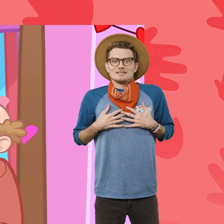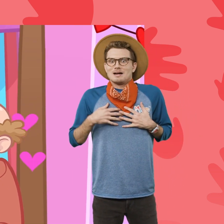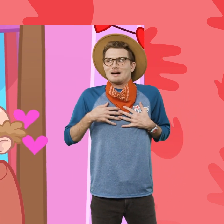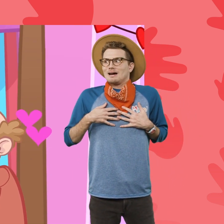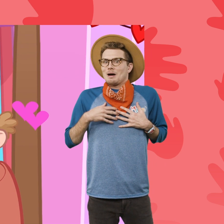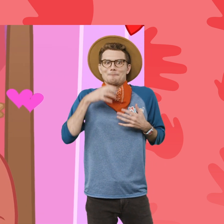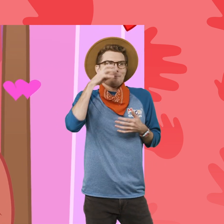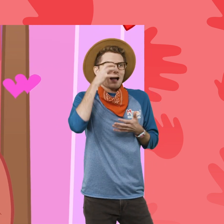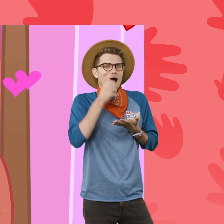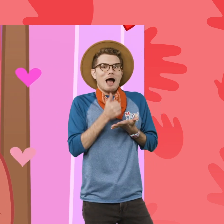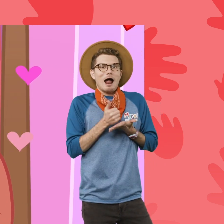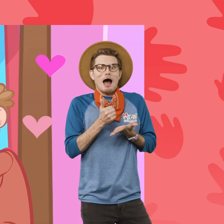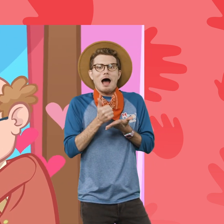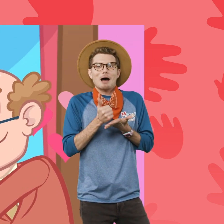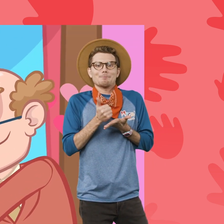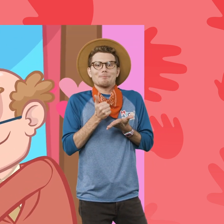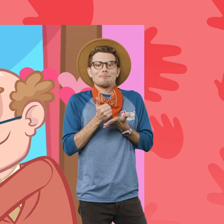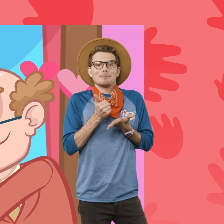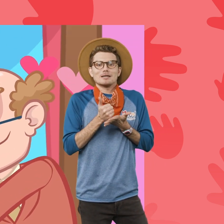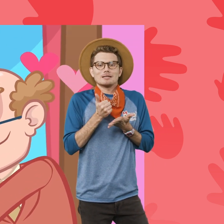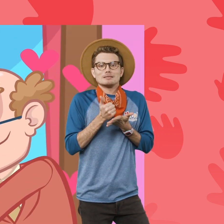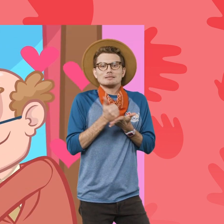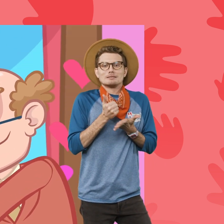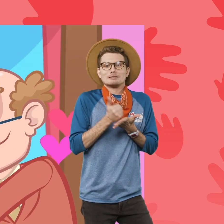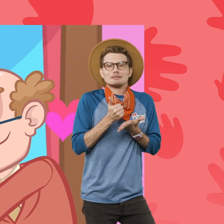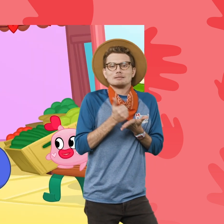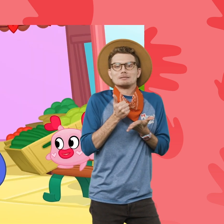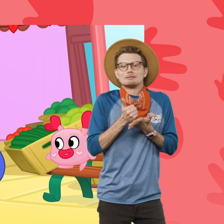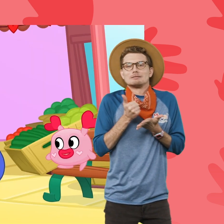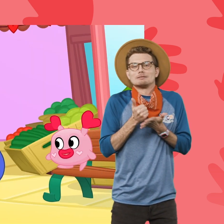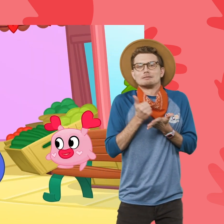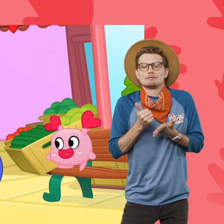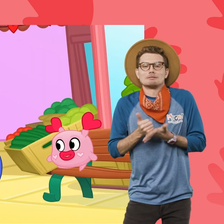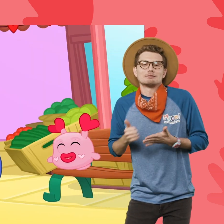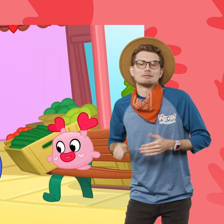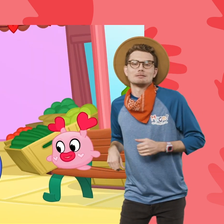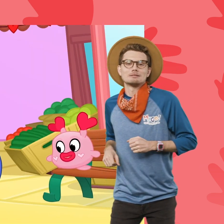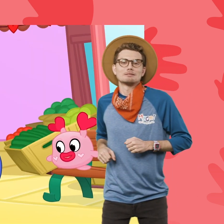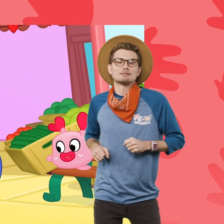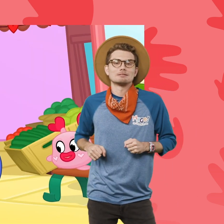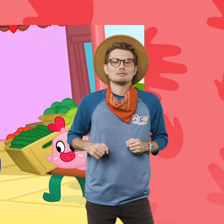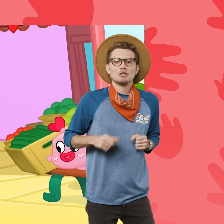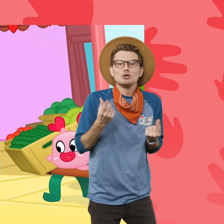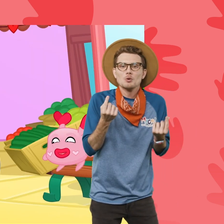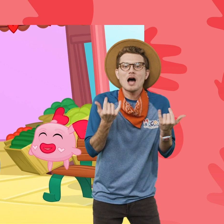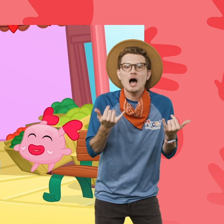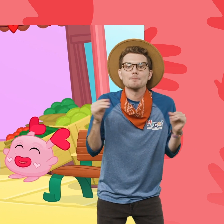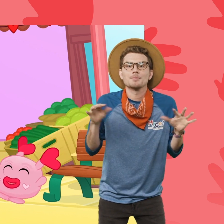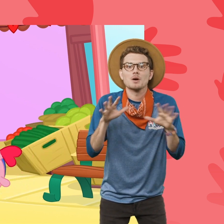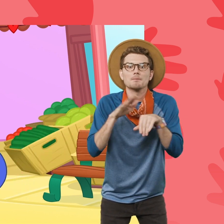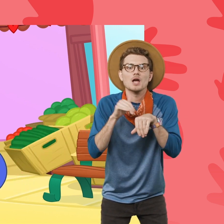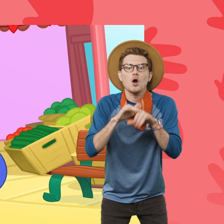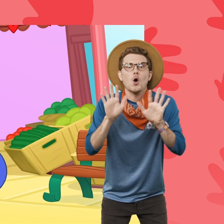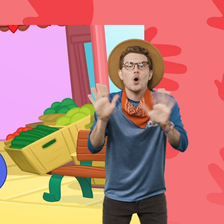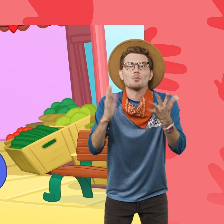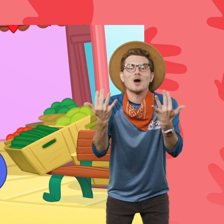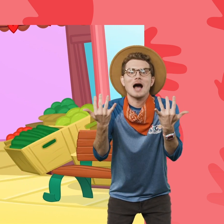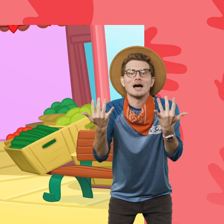you. Nuh-da! Help! It's the doing of a magic pet. No, wait!